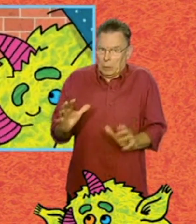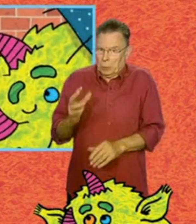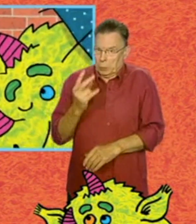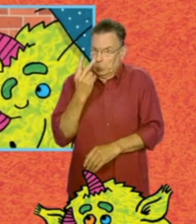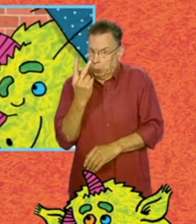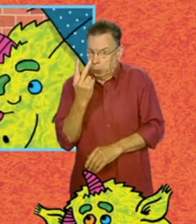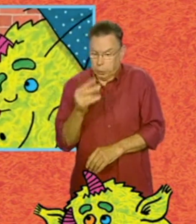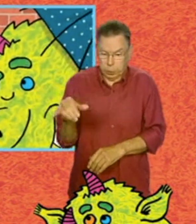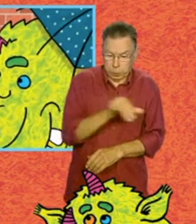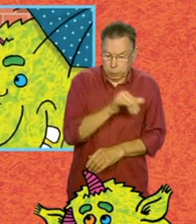there are two possibilities.